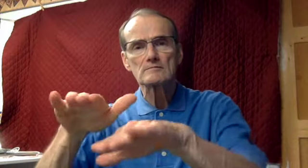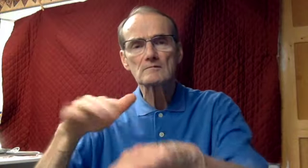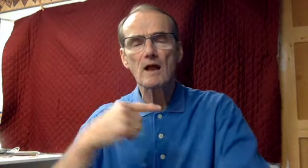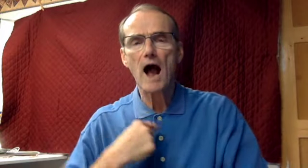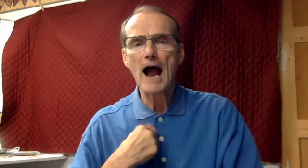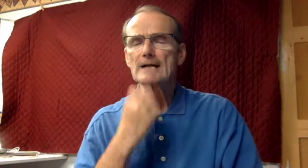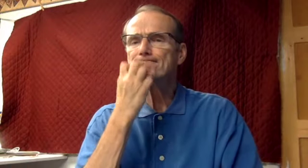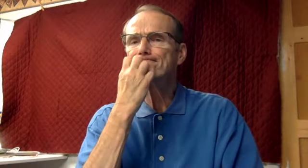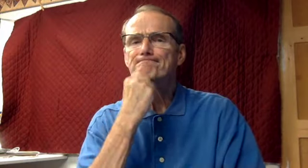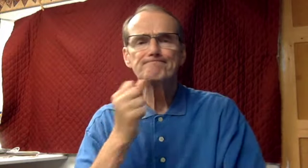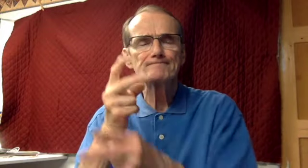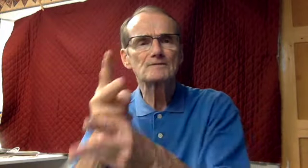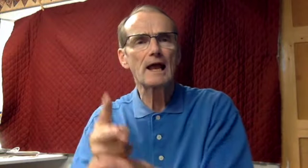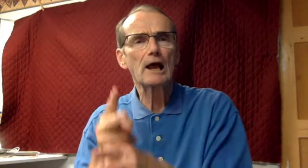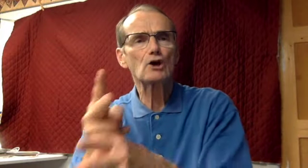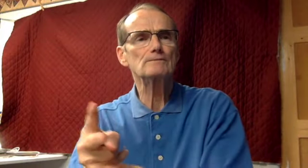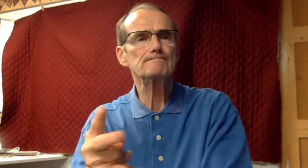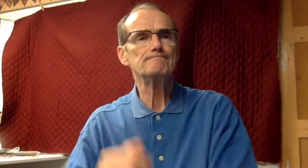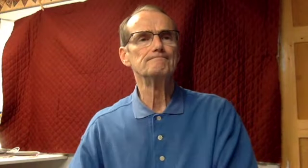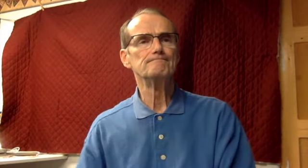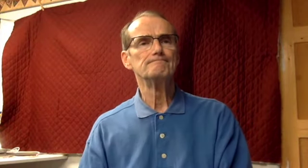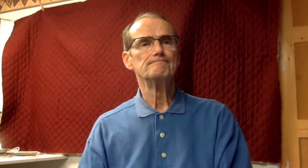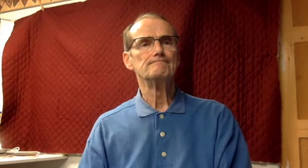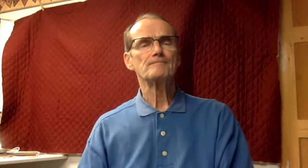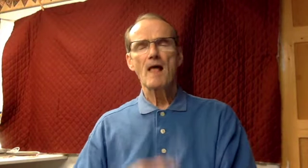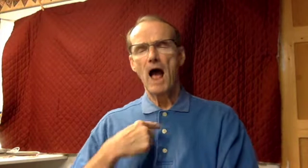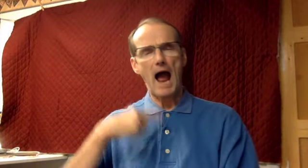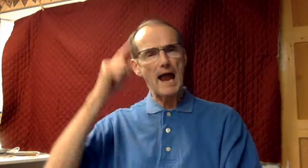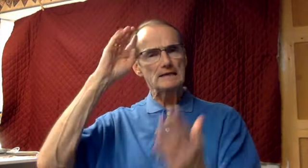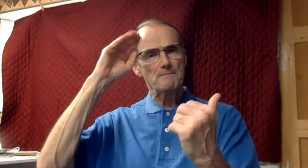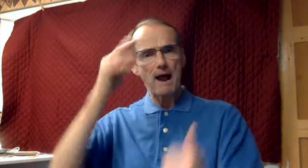and the people of Judah are his cherished plant